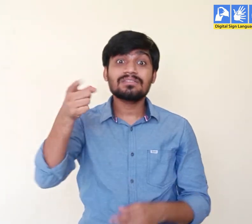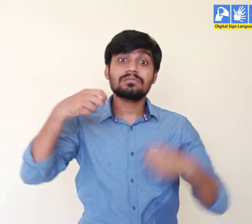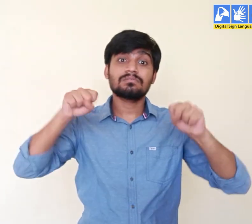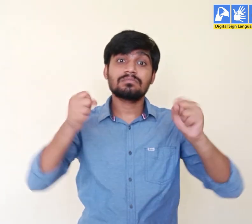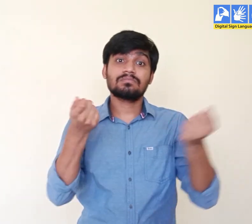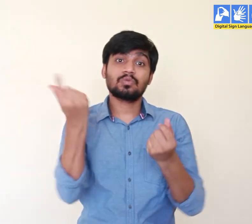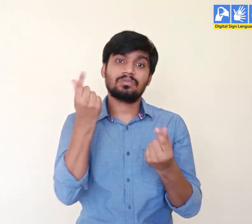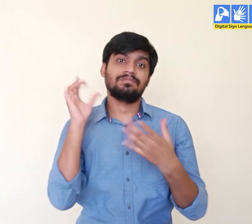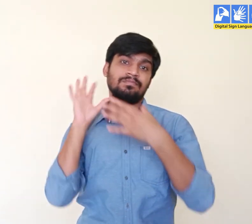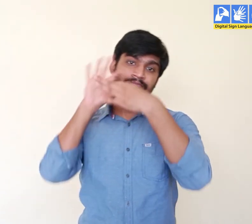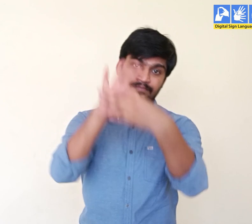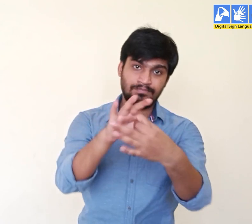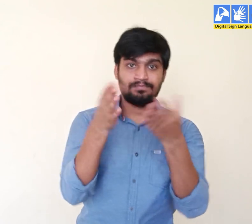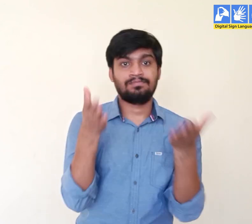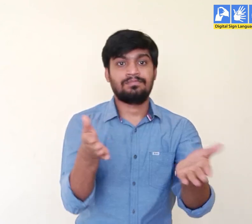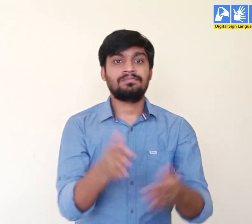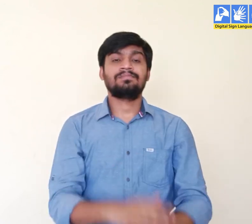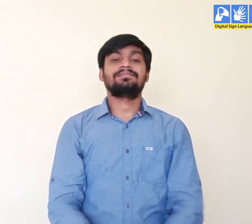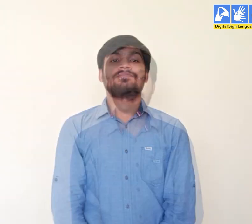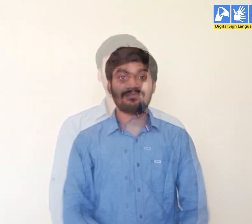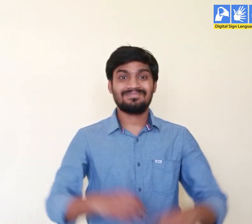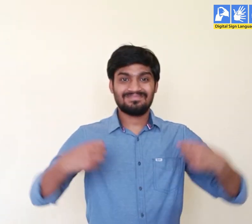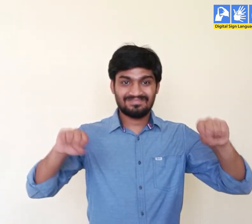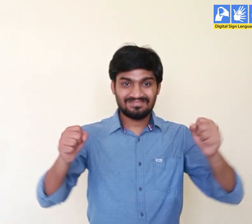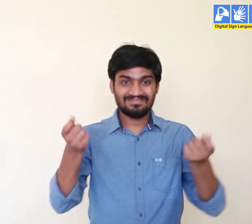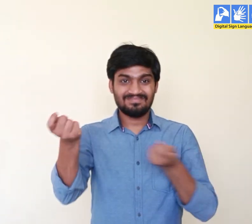So these were the vehicles related to land transport.